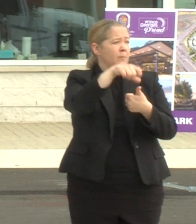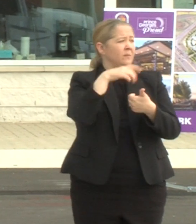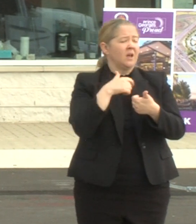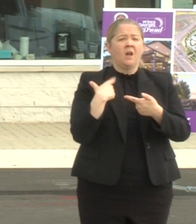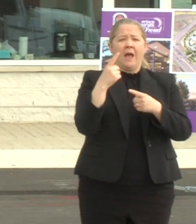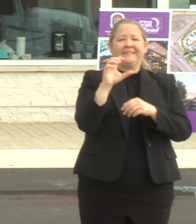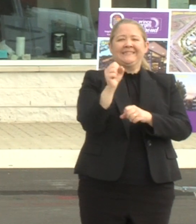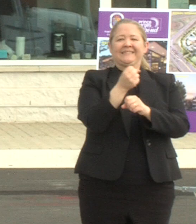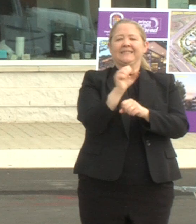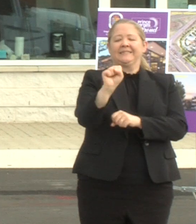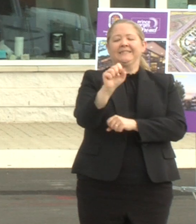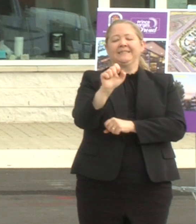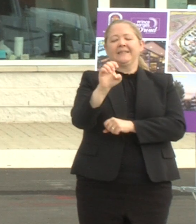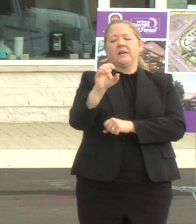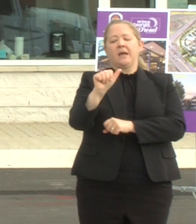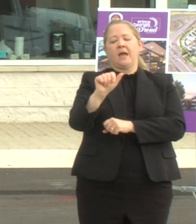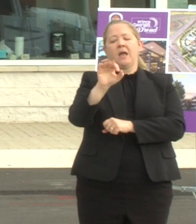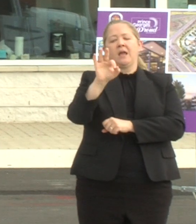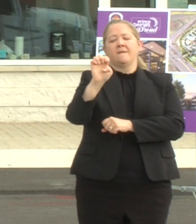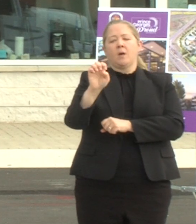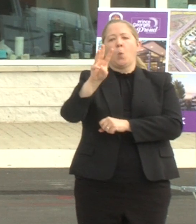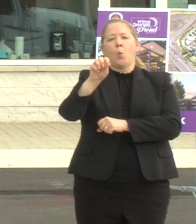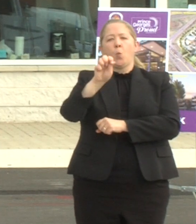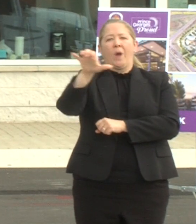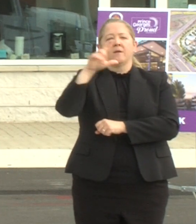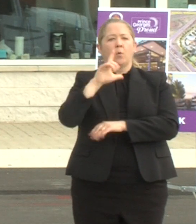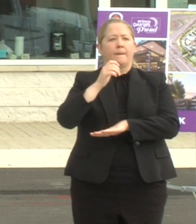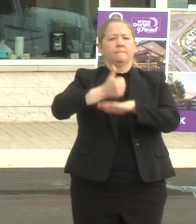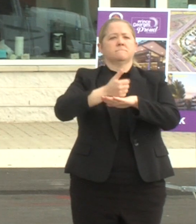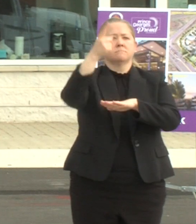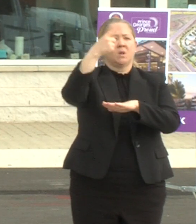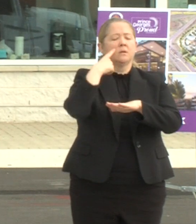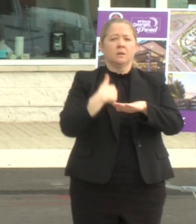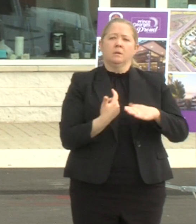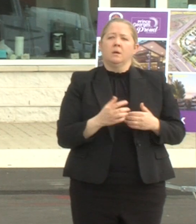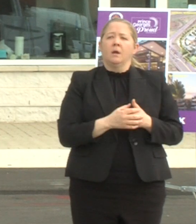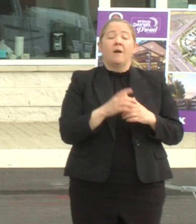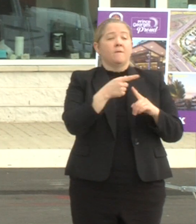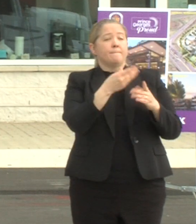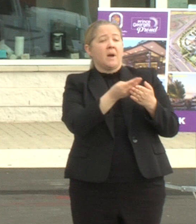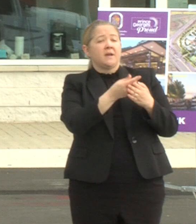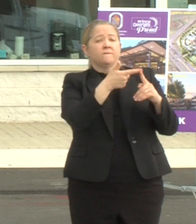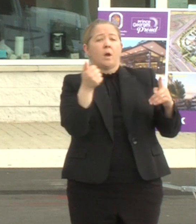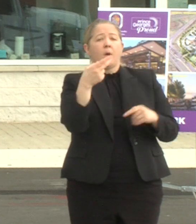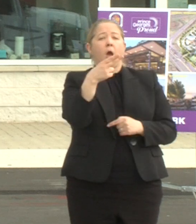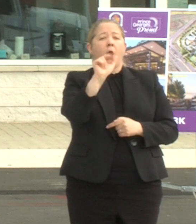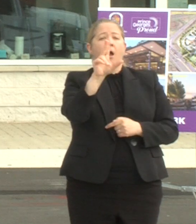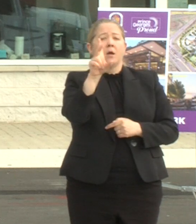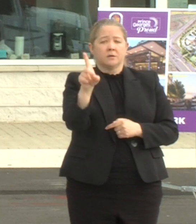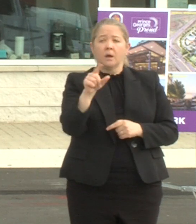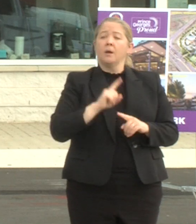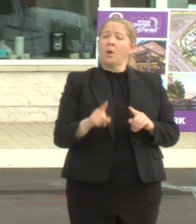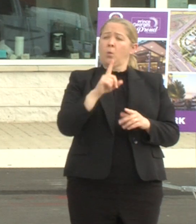on addison center he wanted the best for the community what really got me started in my journey i was in